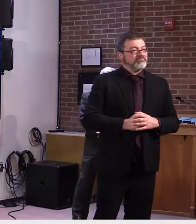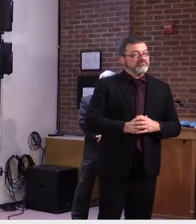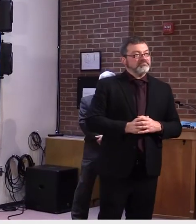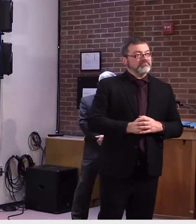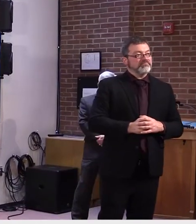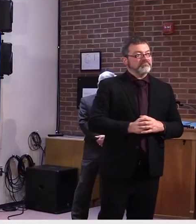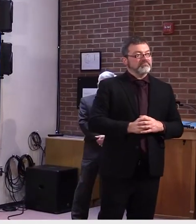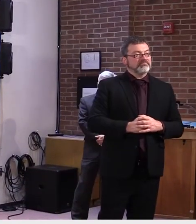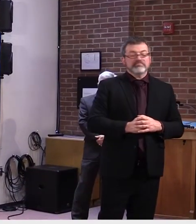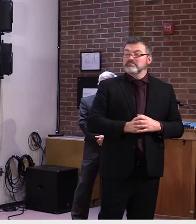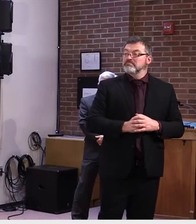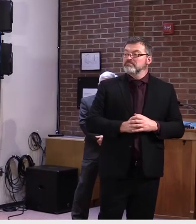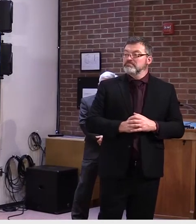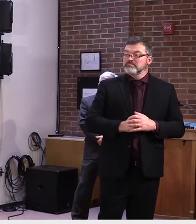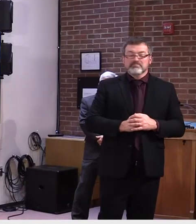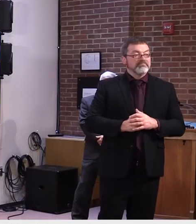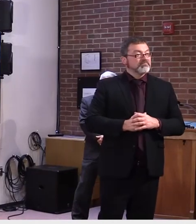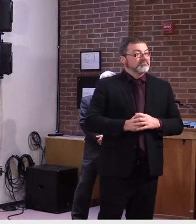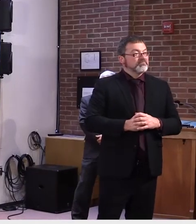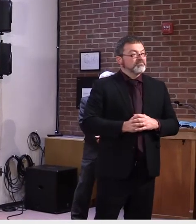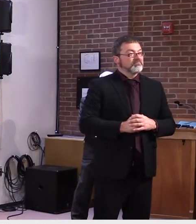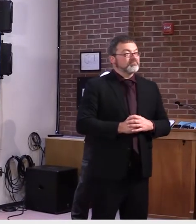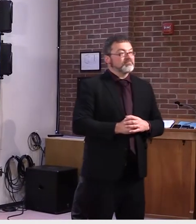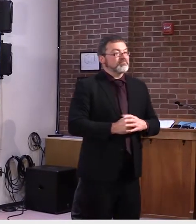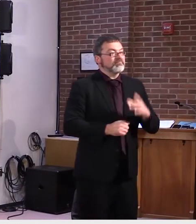Tim McQuiston, Vermont Business Magazine.